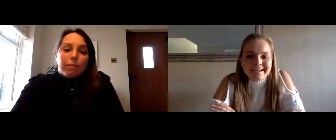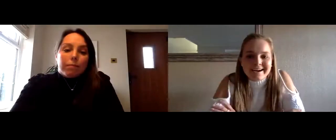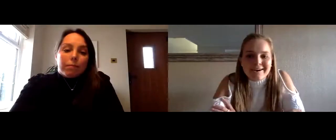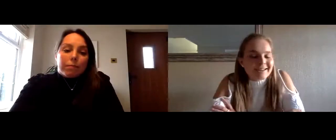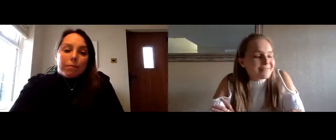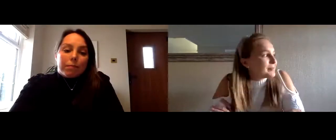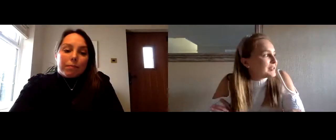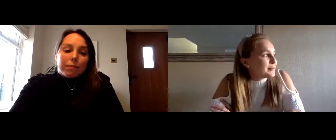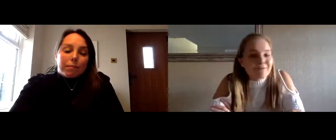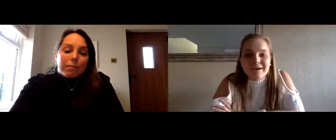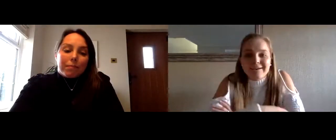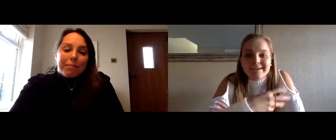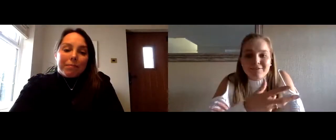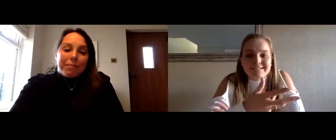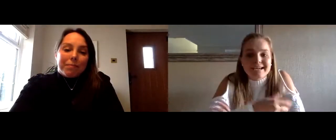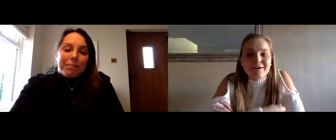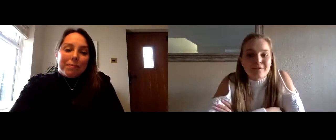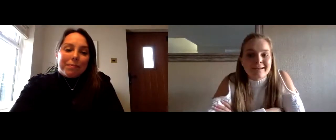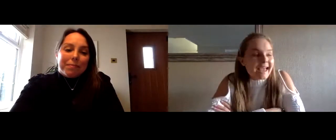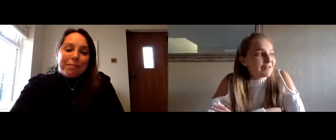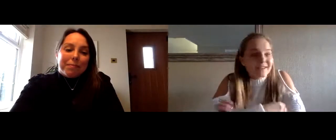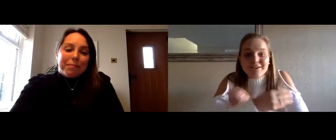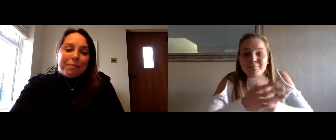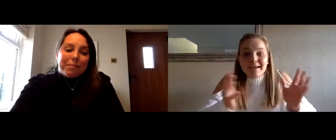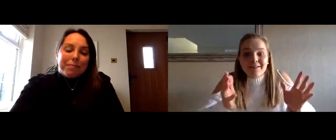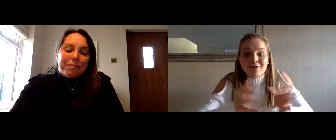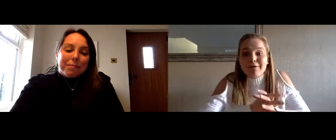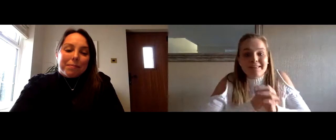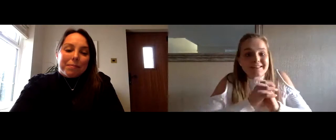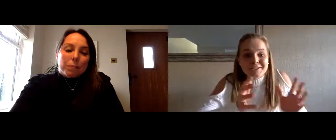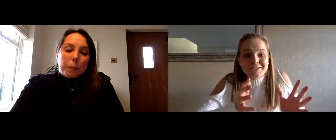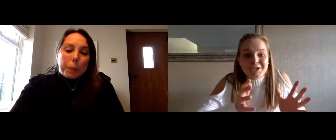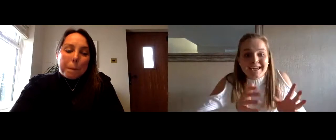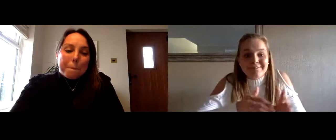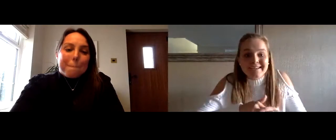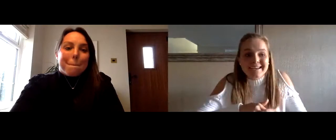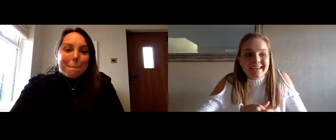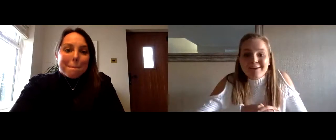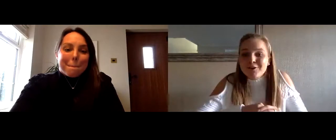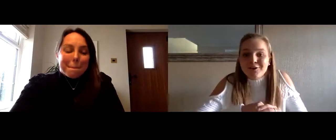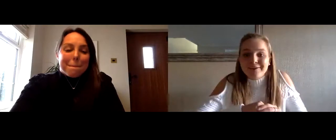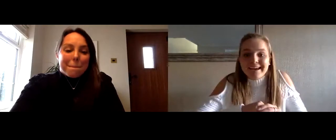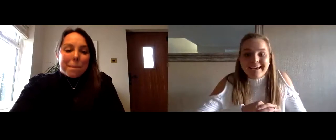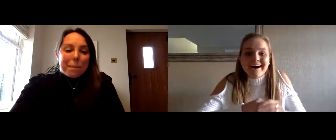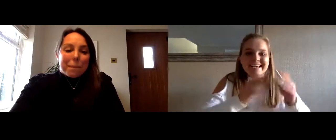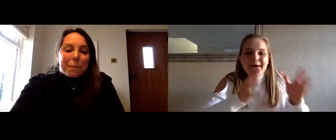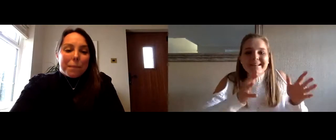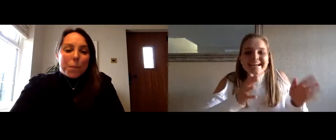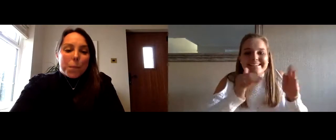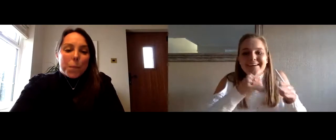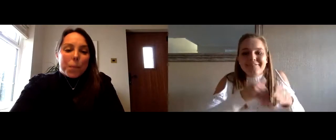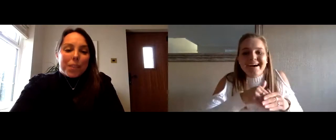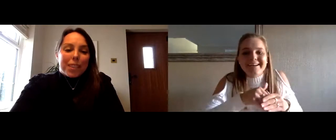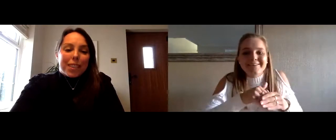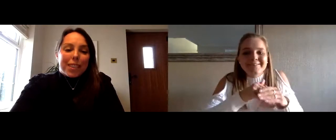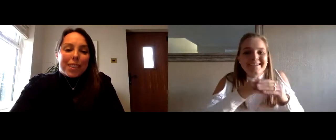and i can't even imagine what it felt like for yourself and everything that you'd been through everything that you'd achieved in your career kind of coming